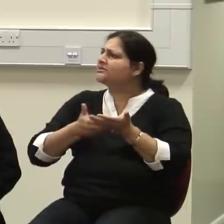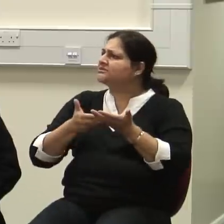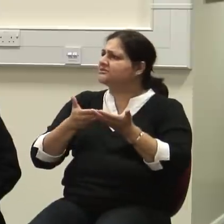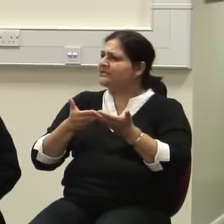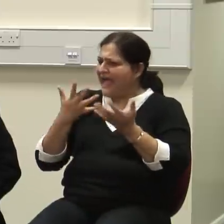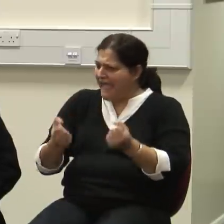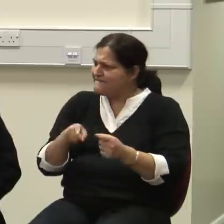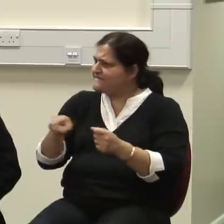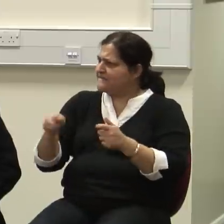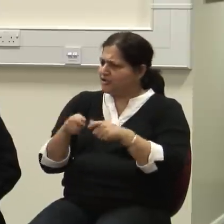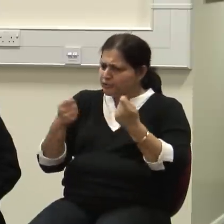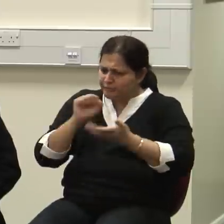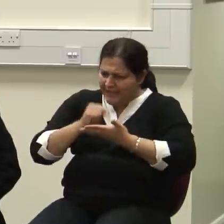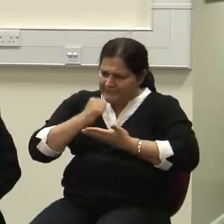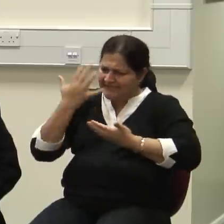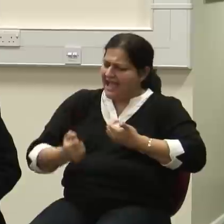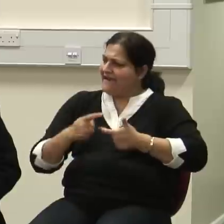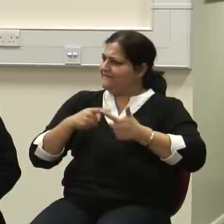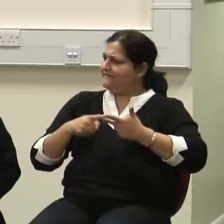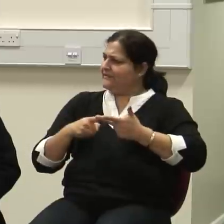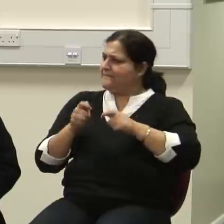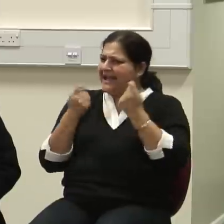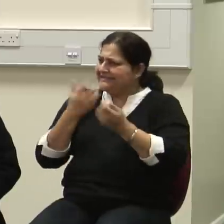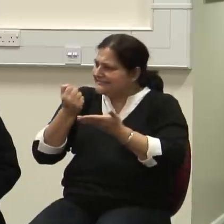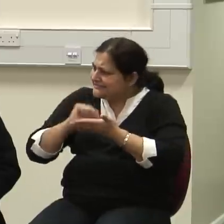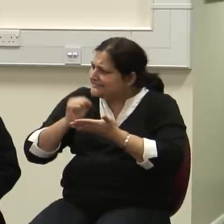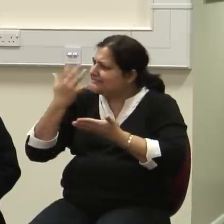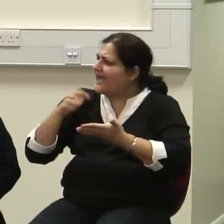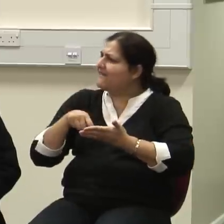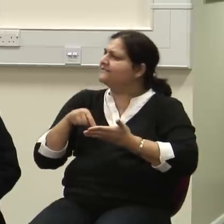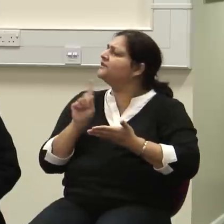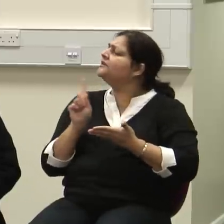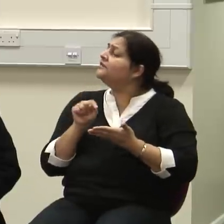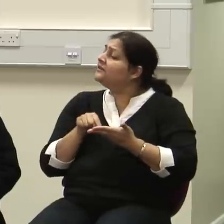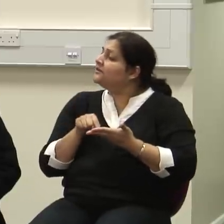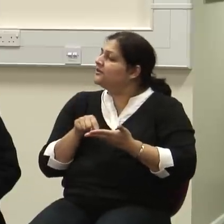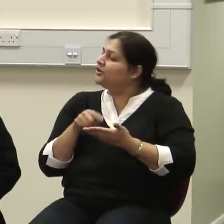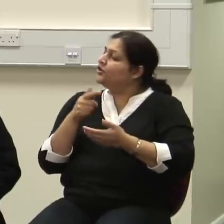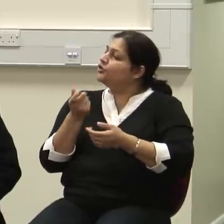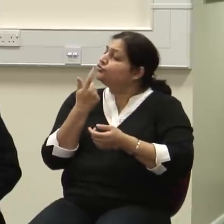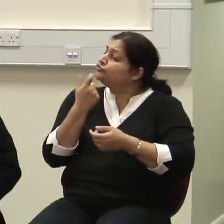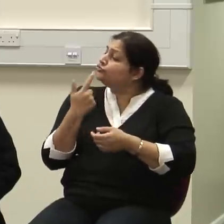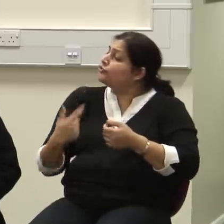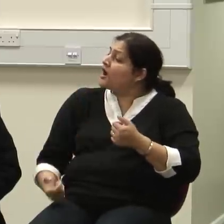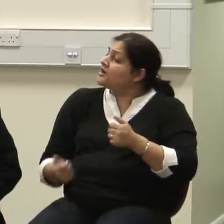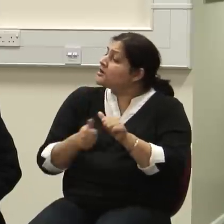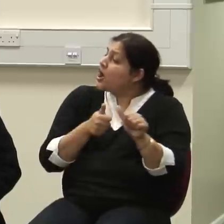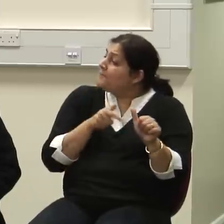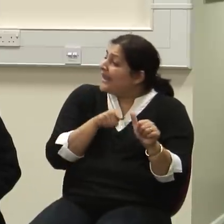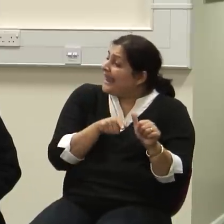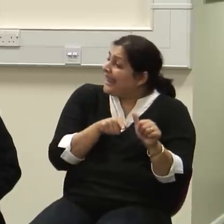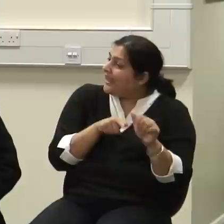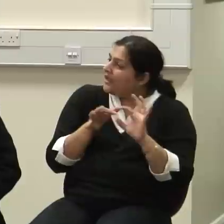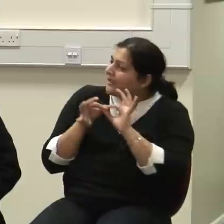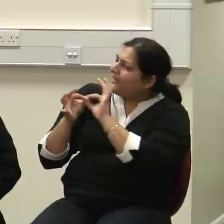magazines. And that is the connection between drug companies, their influence, their connection